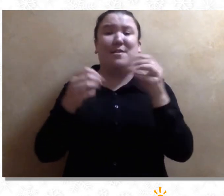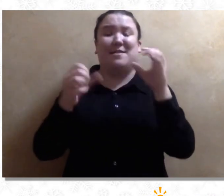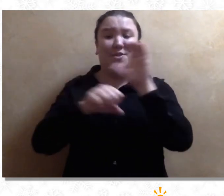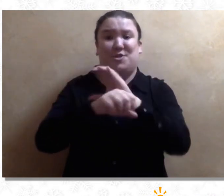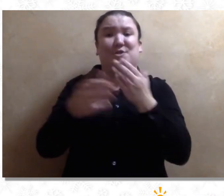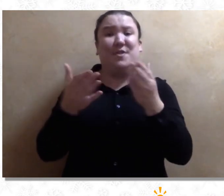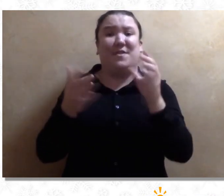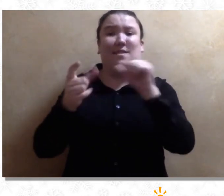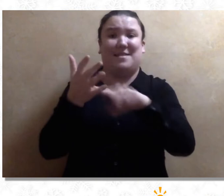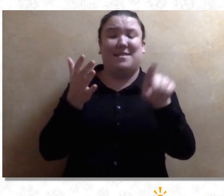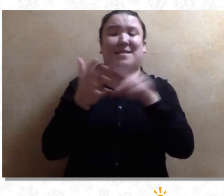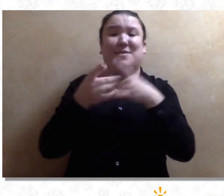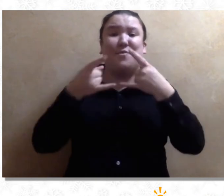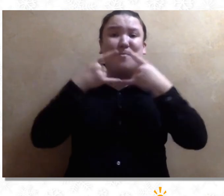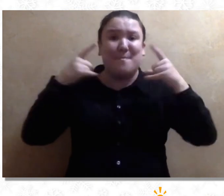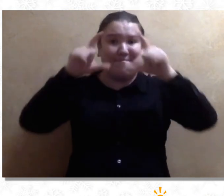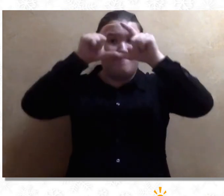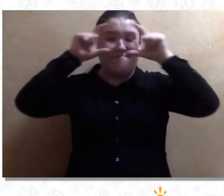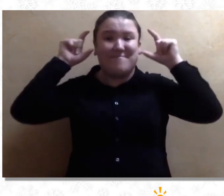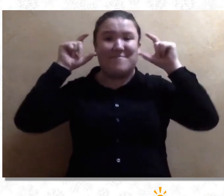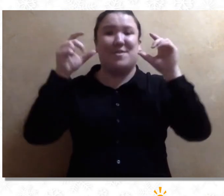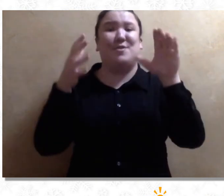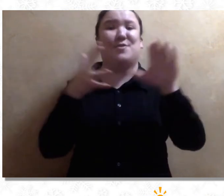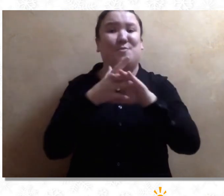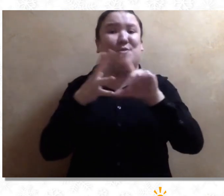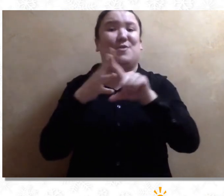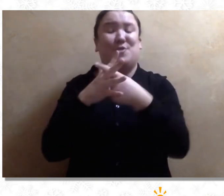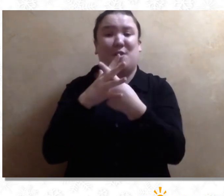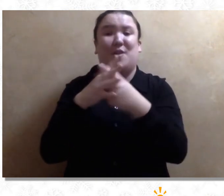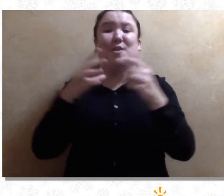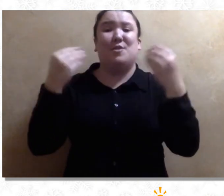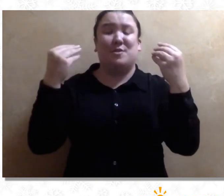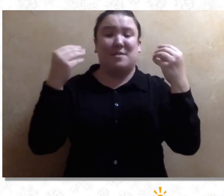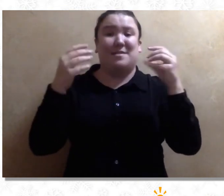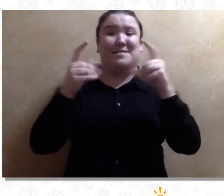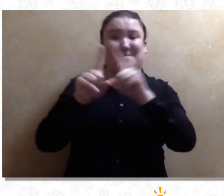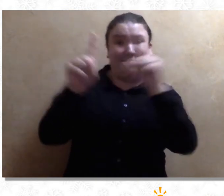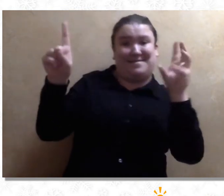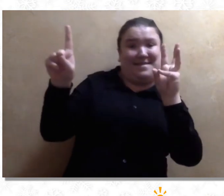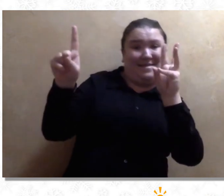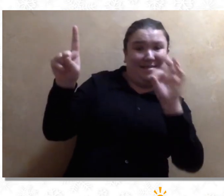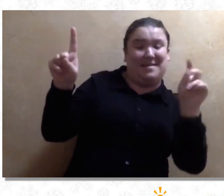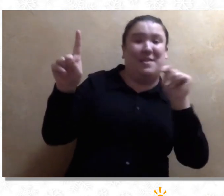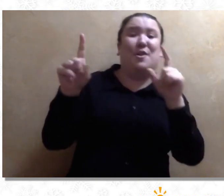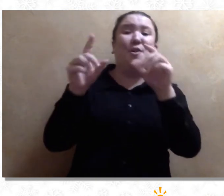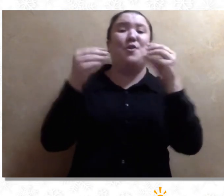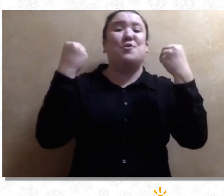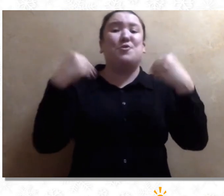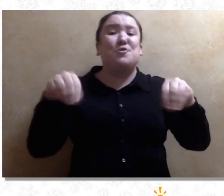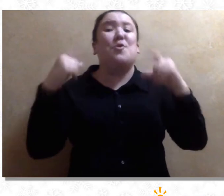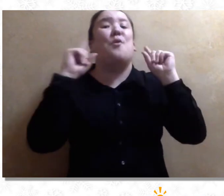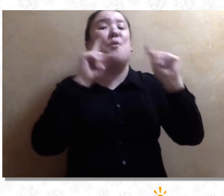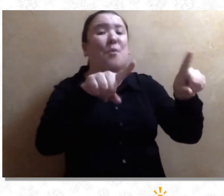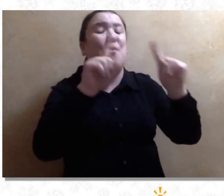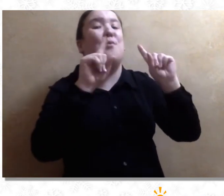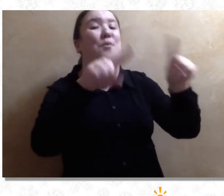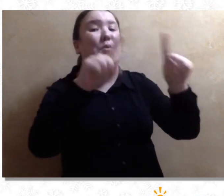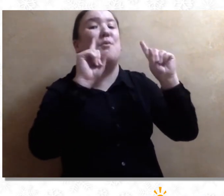is canceled, wear mask and goggles, school's out for summer, keep social distance, run to the